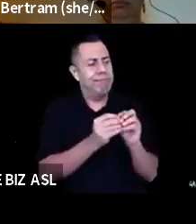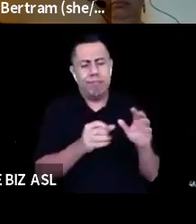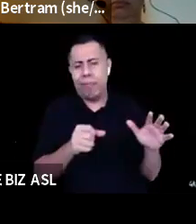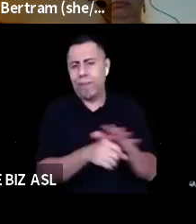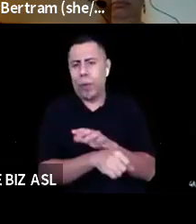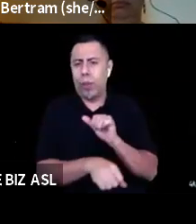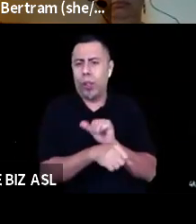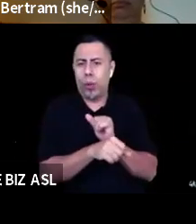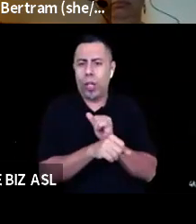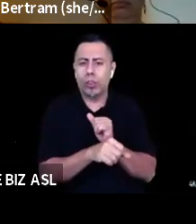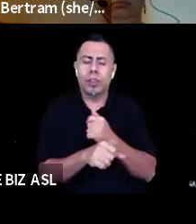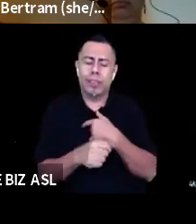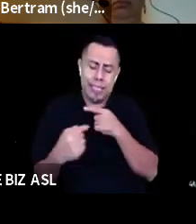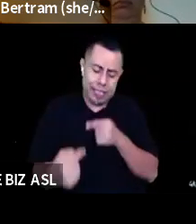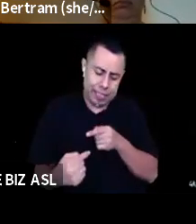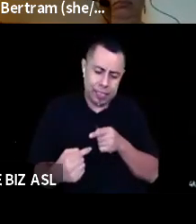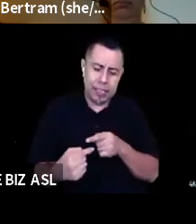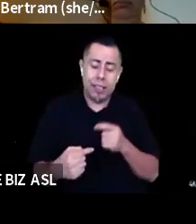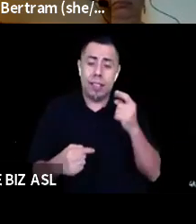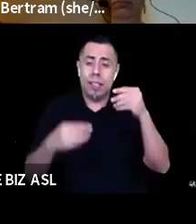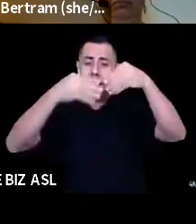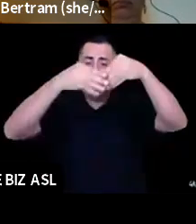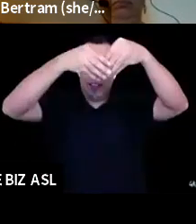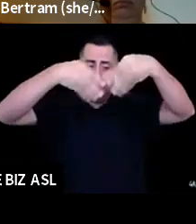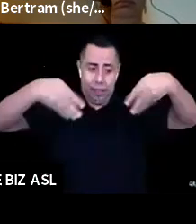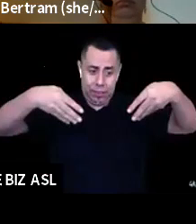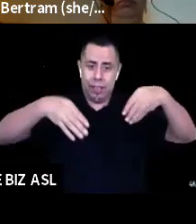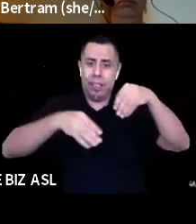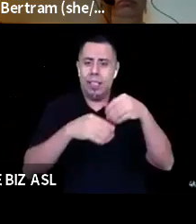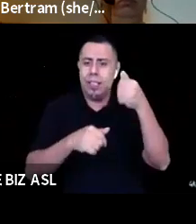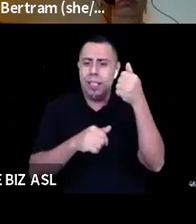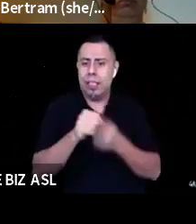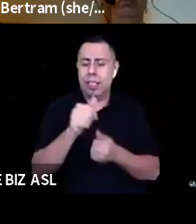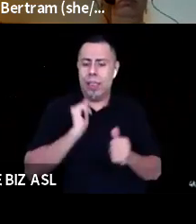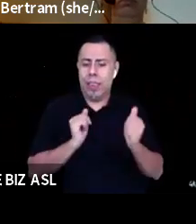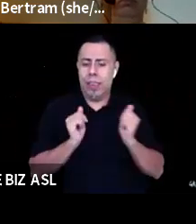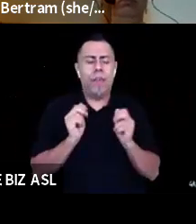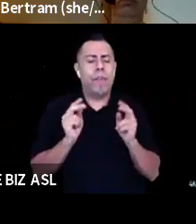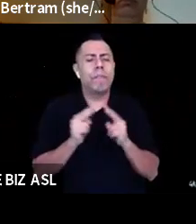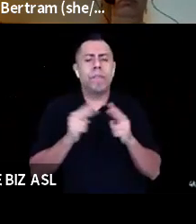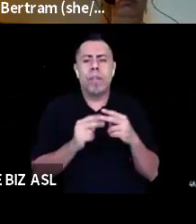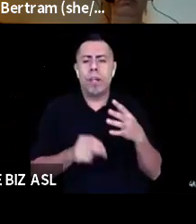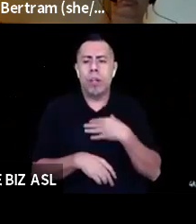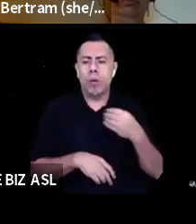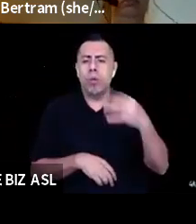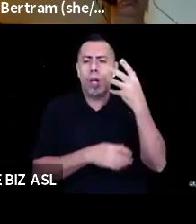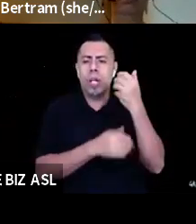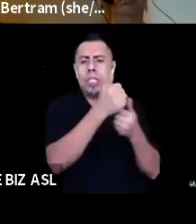that the higher, the hierarchy within each theater, very white supremacist, but then the hierarchy of the whole system of theater